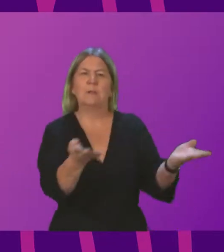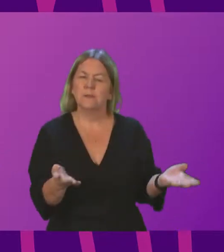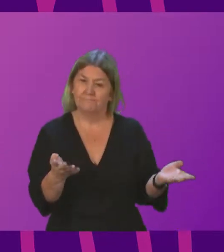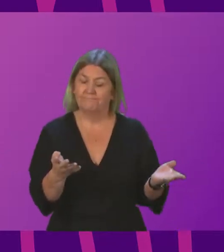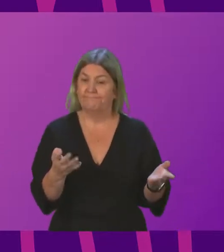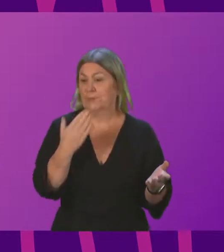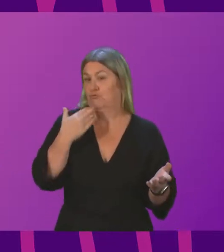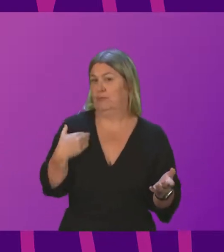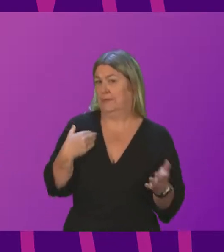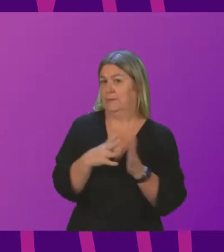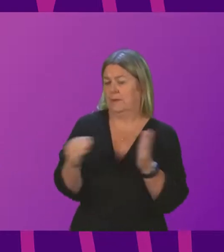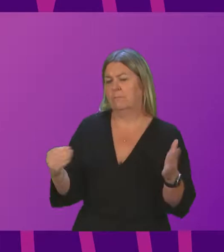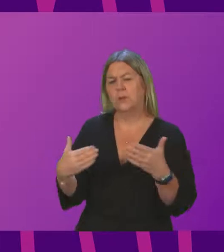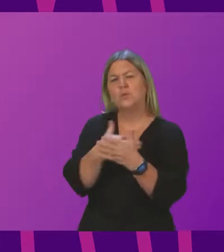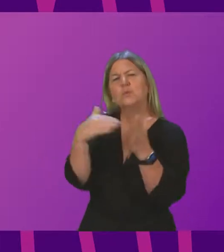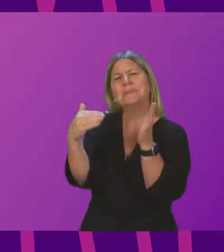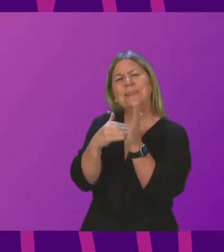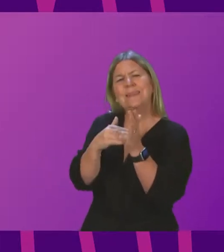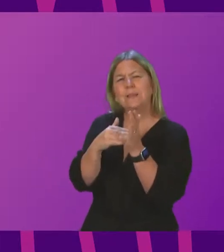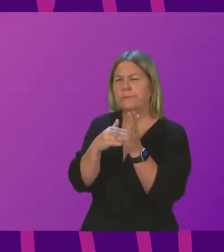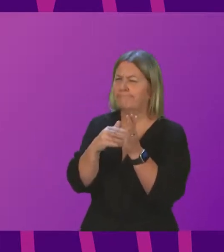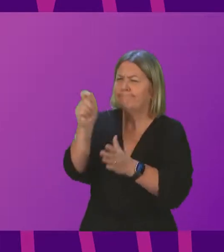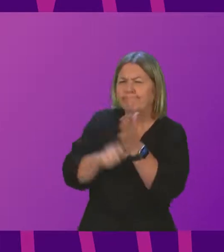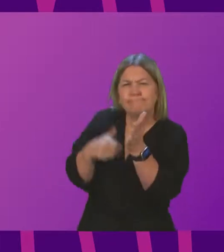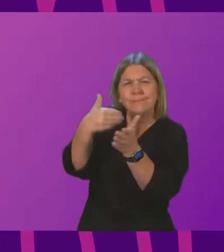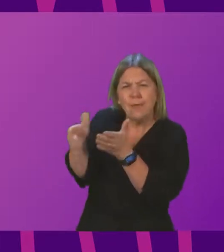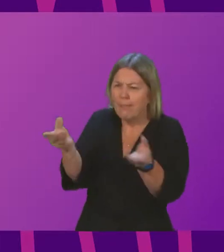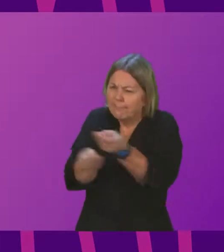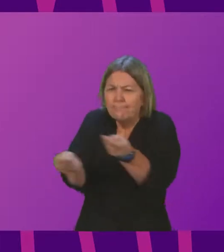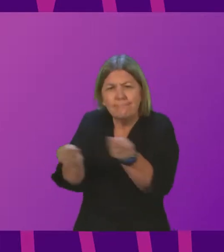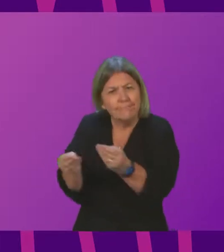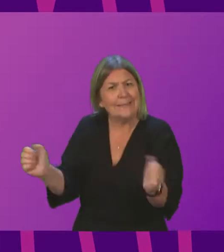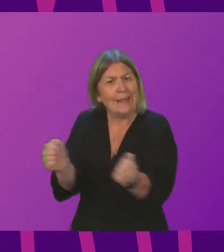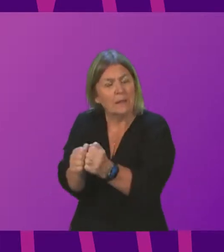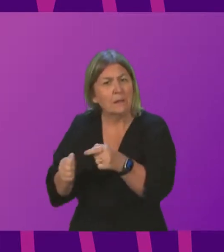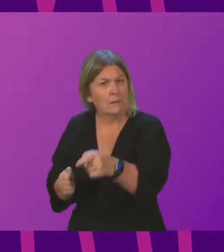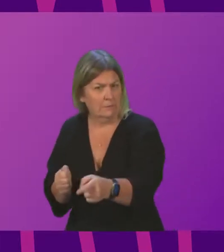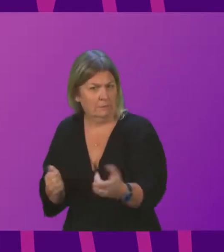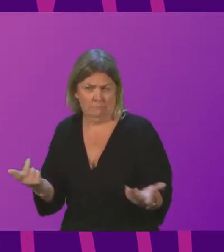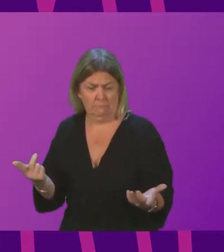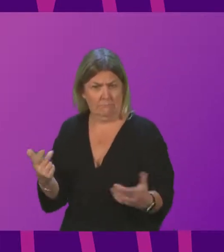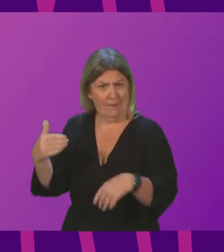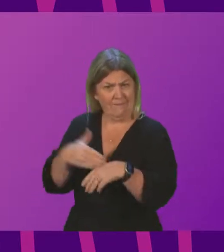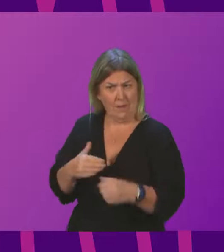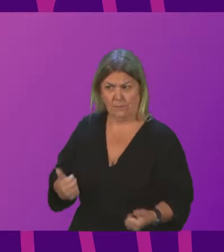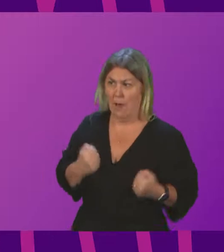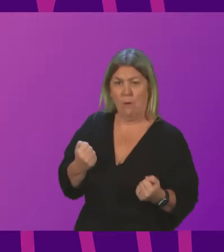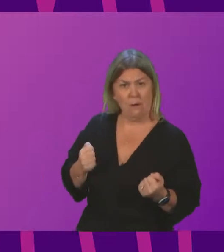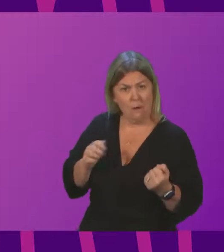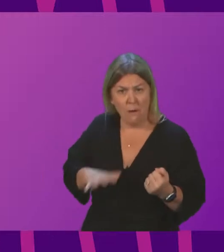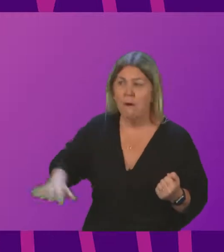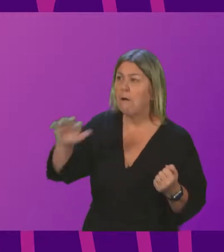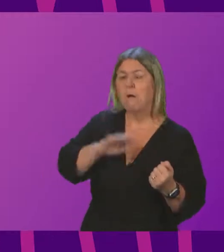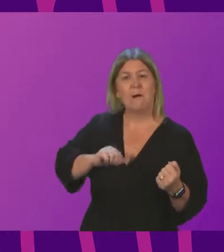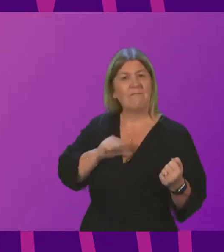Zealand trade deal. Can I ask the First Minister for her assessment of the possible effects this agreement will have on our farming industry and on the wider Scottish